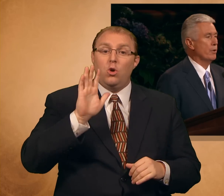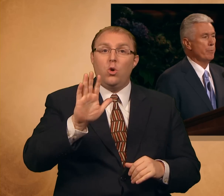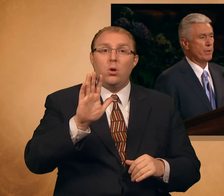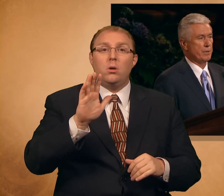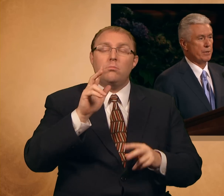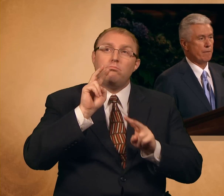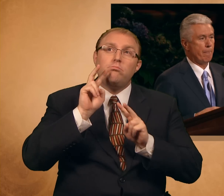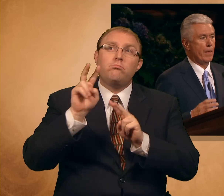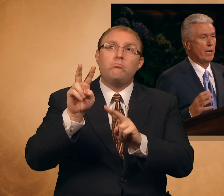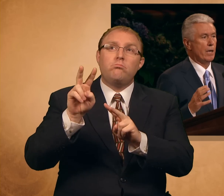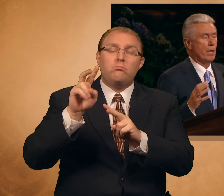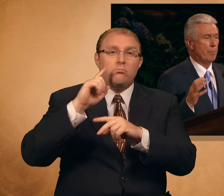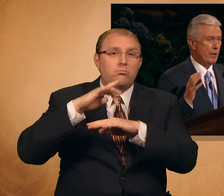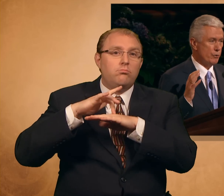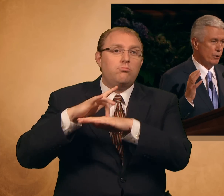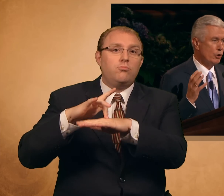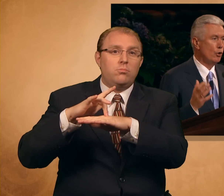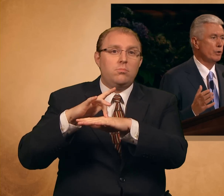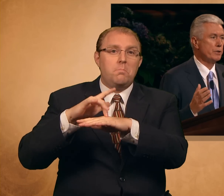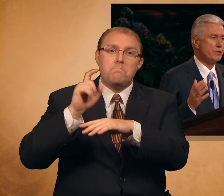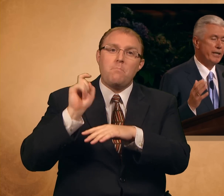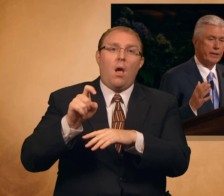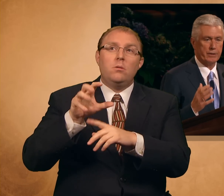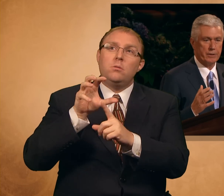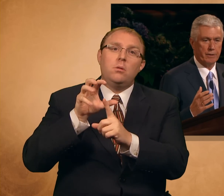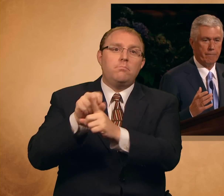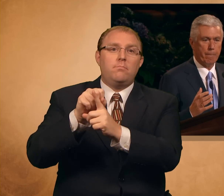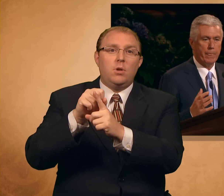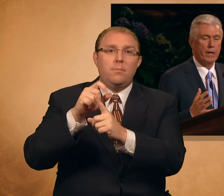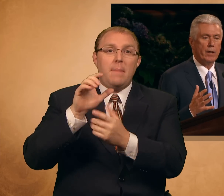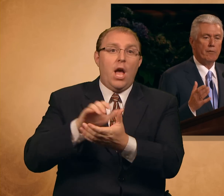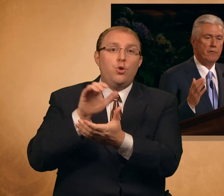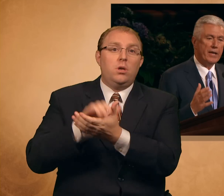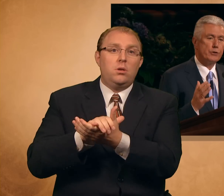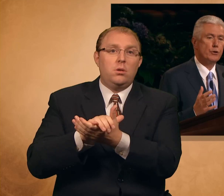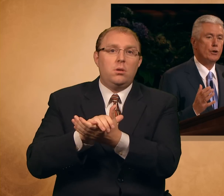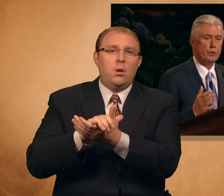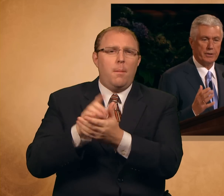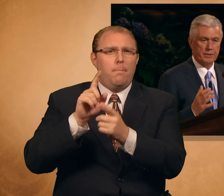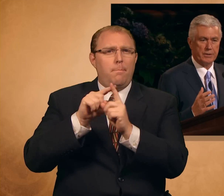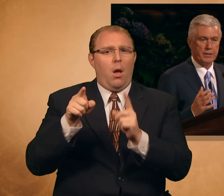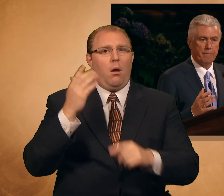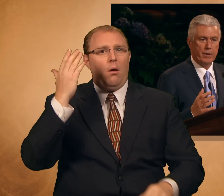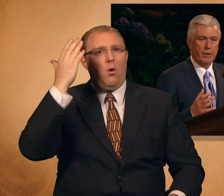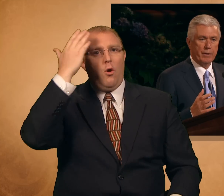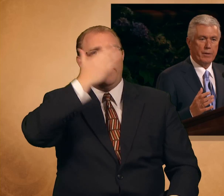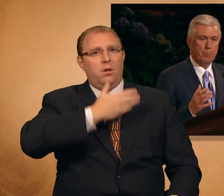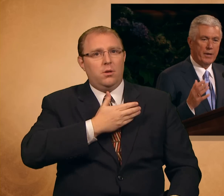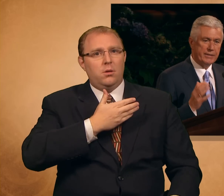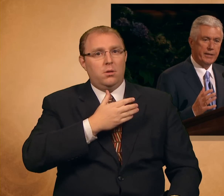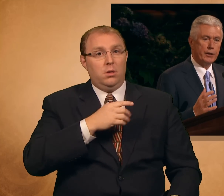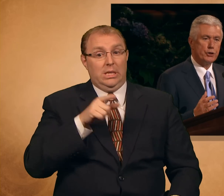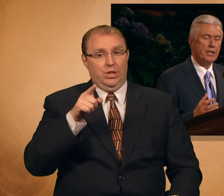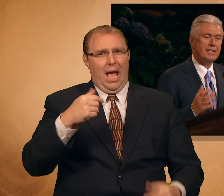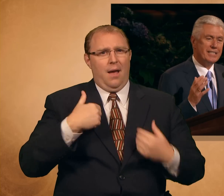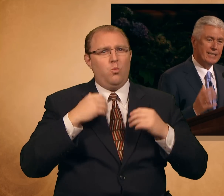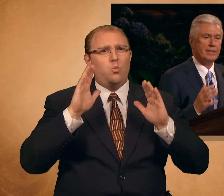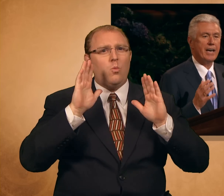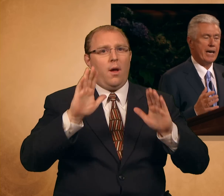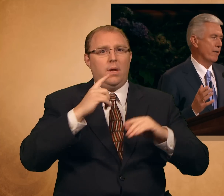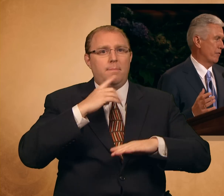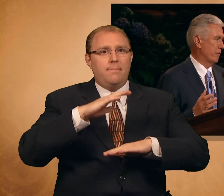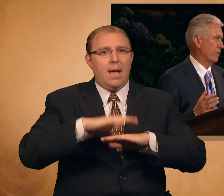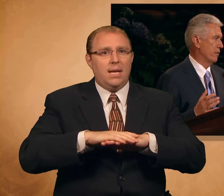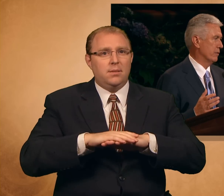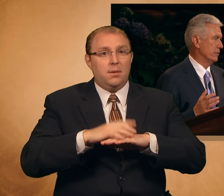disappointment about her golden ticket, failed to notice the blessing she did